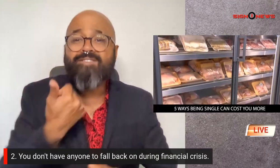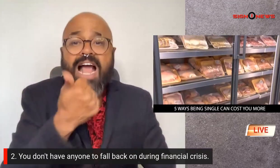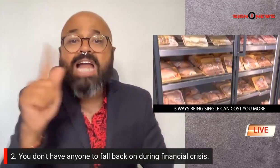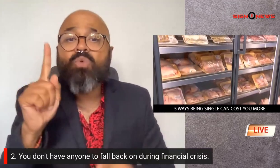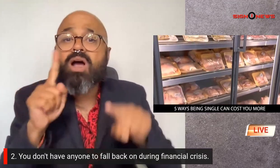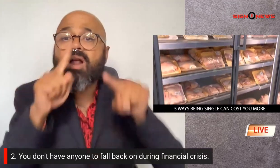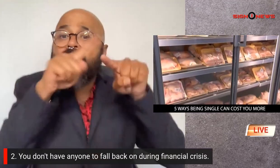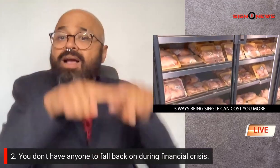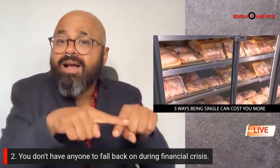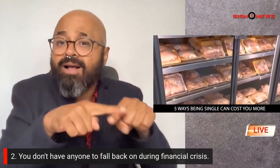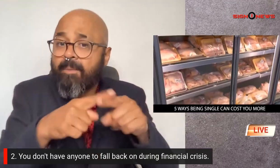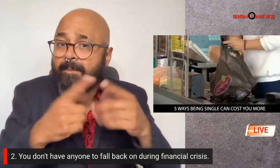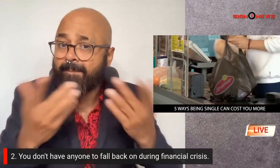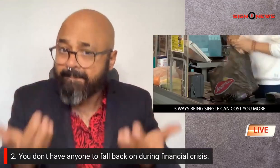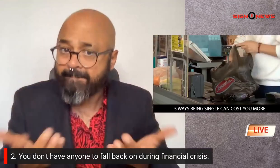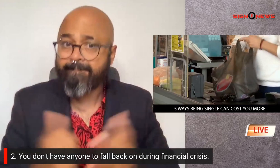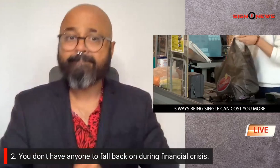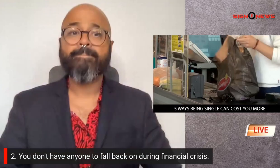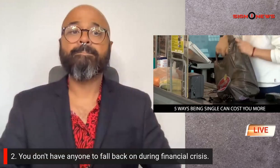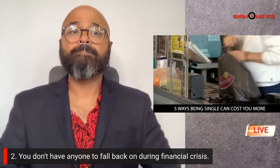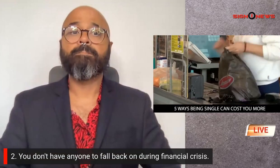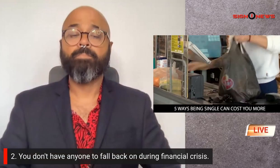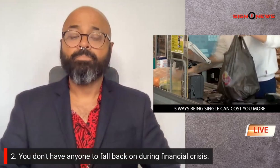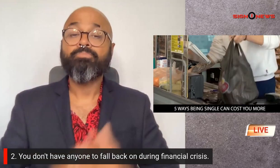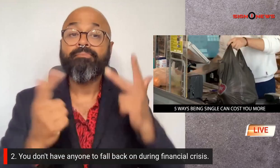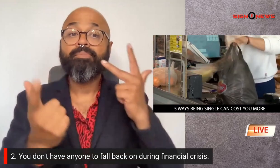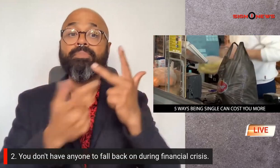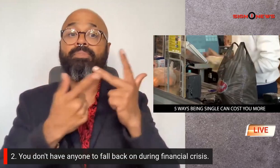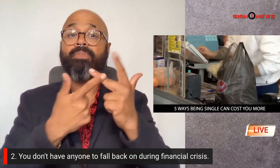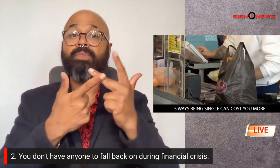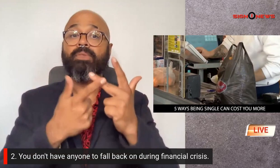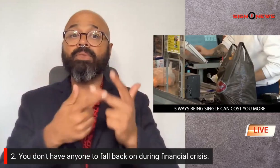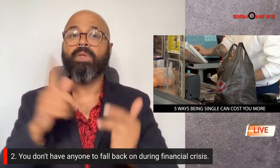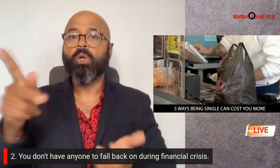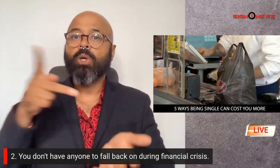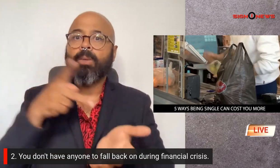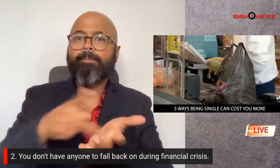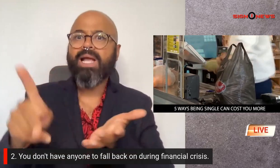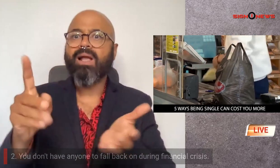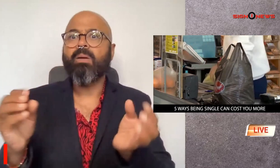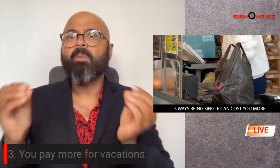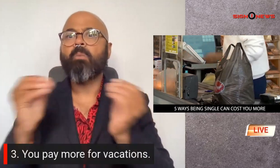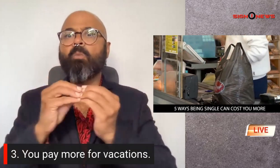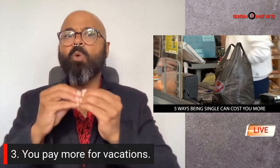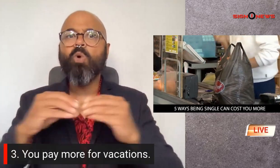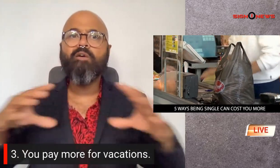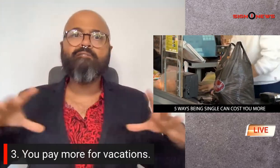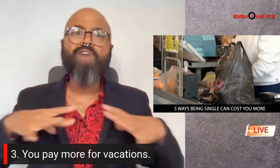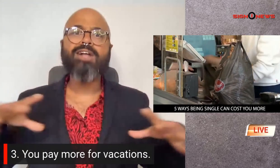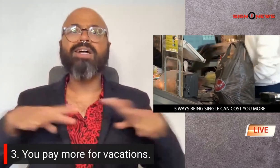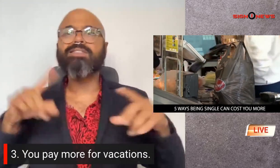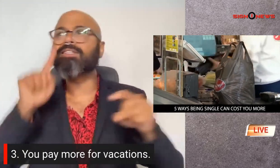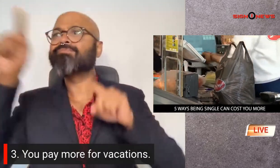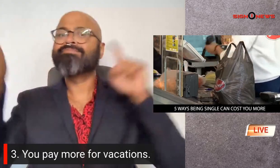you don't have anyone to fall back on three you pay more for vacations